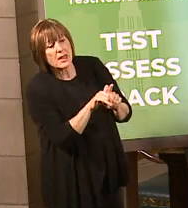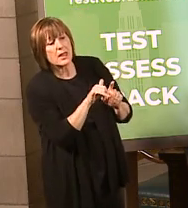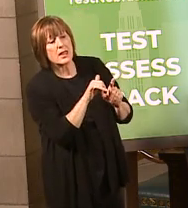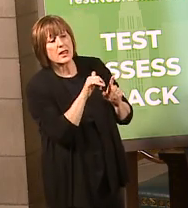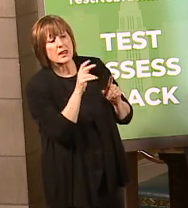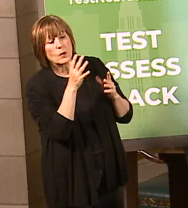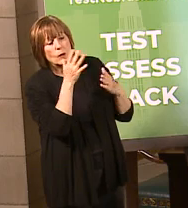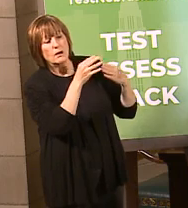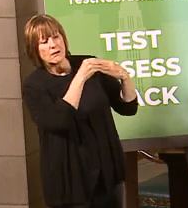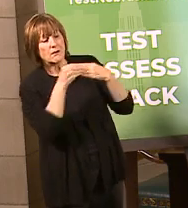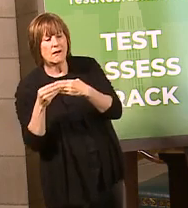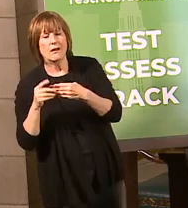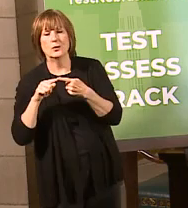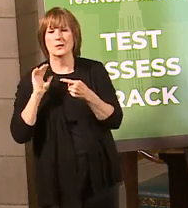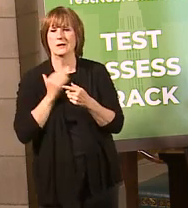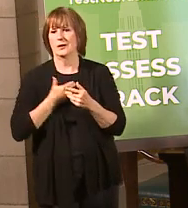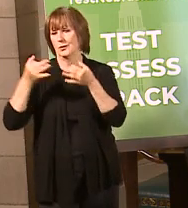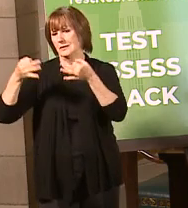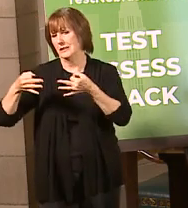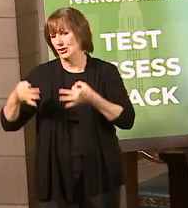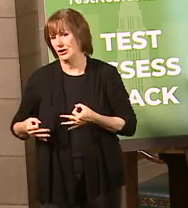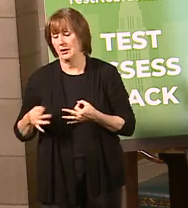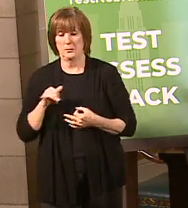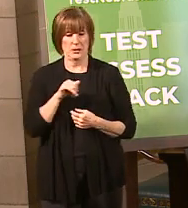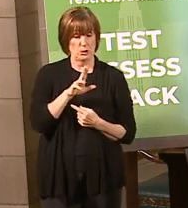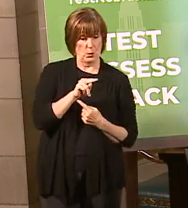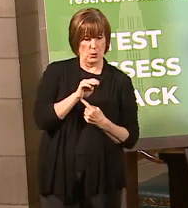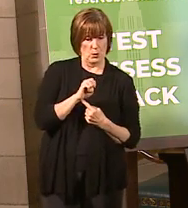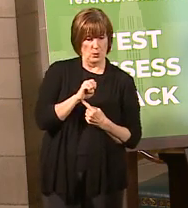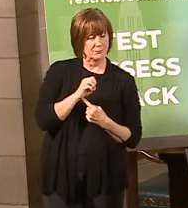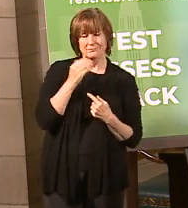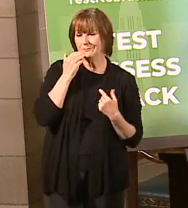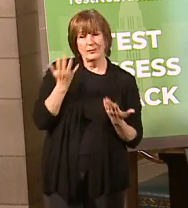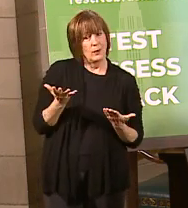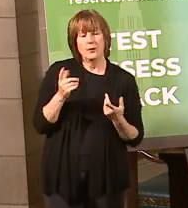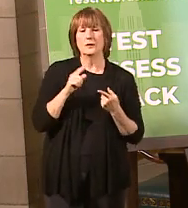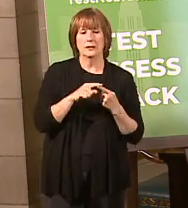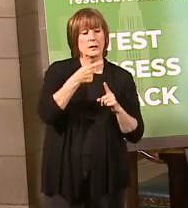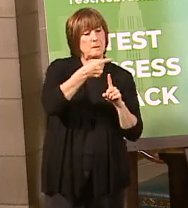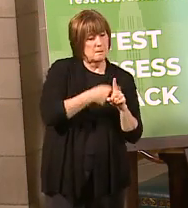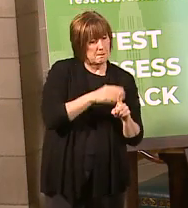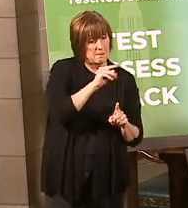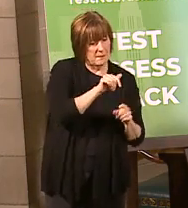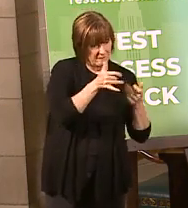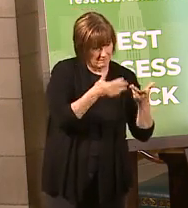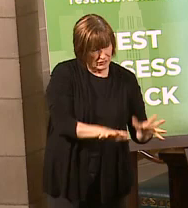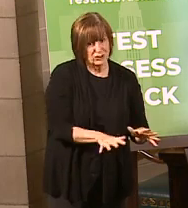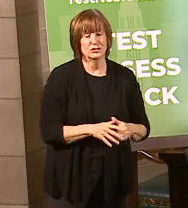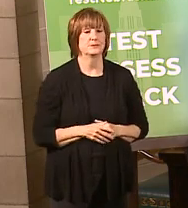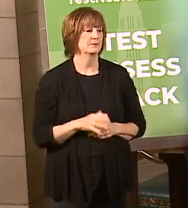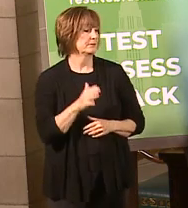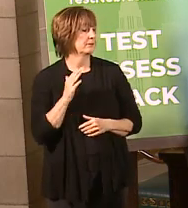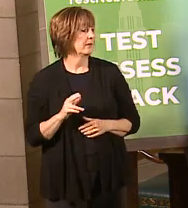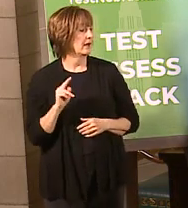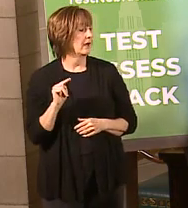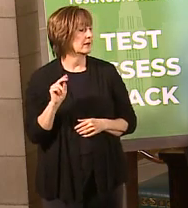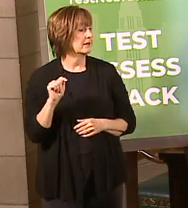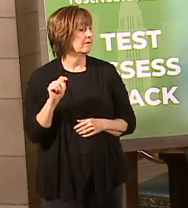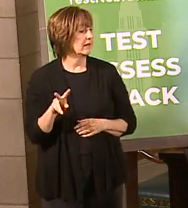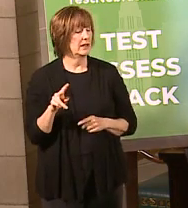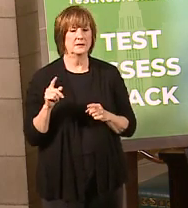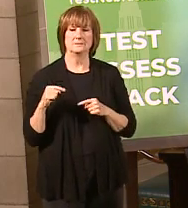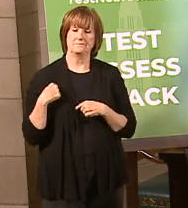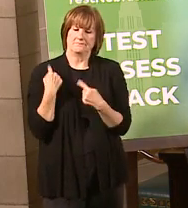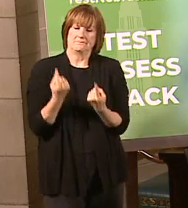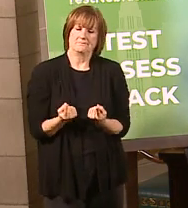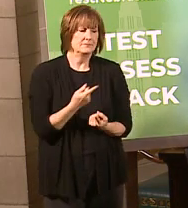So we're not going to have anything specifically with regard to June until we get well into May. Chris Stoom, NTV. It's been